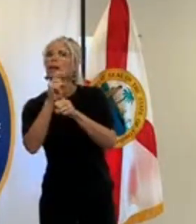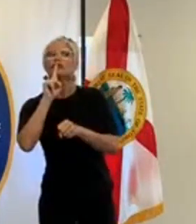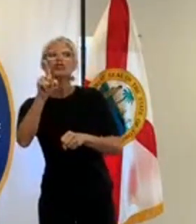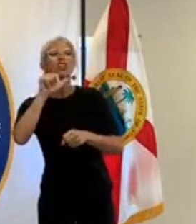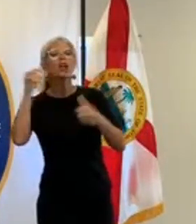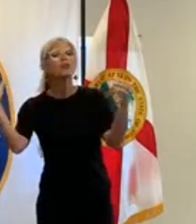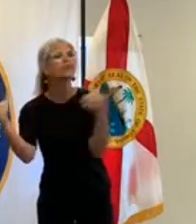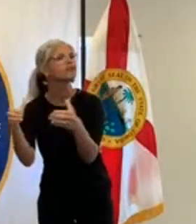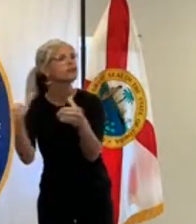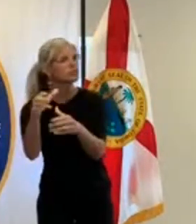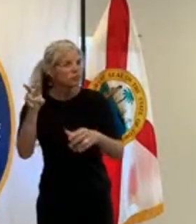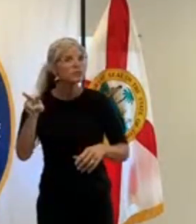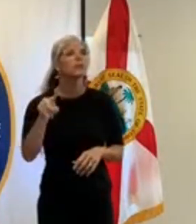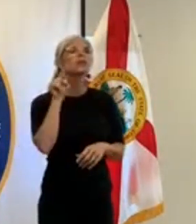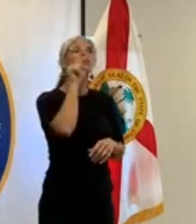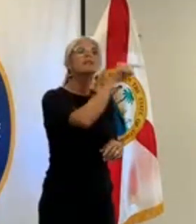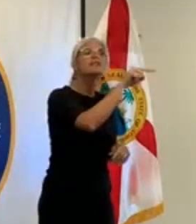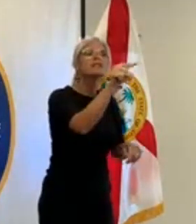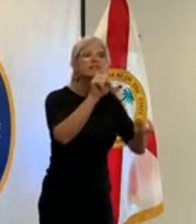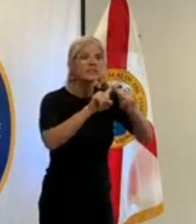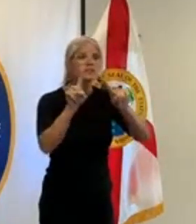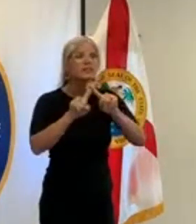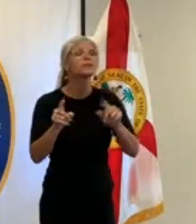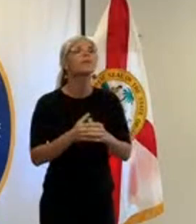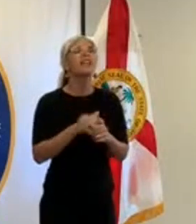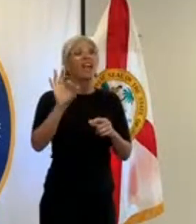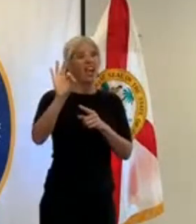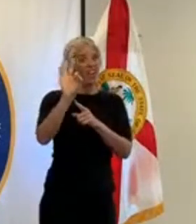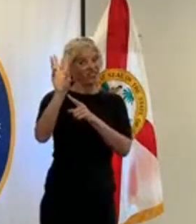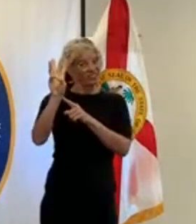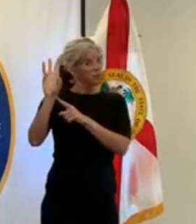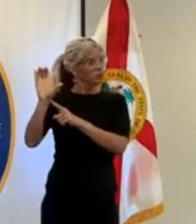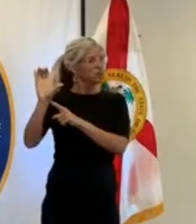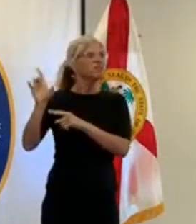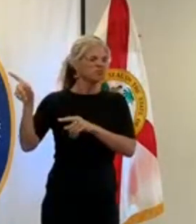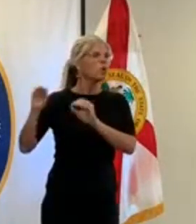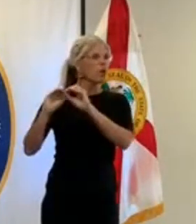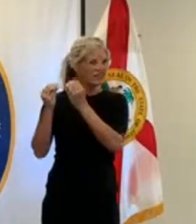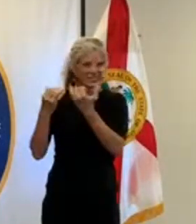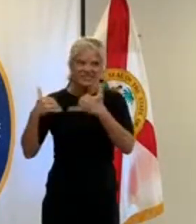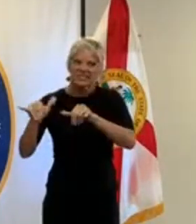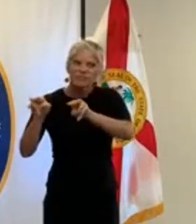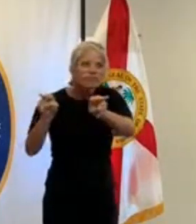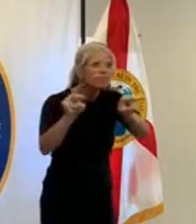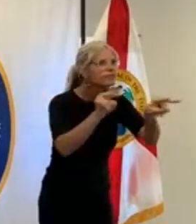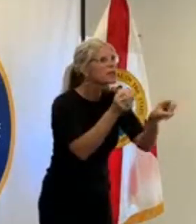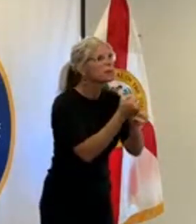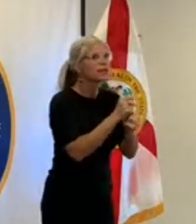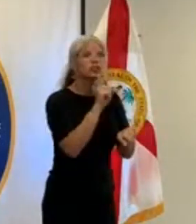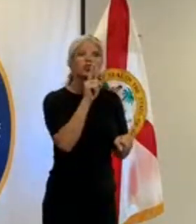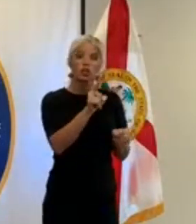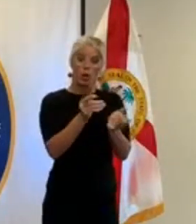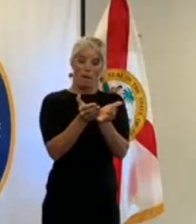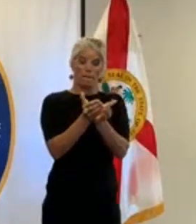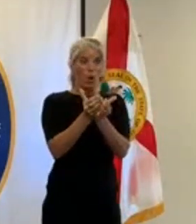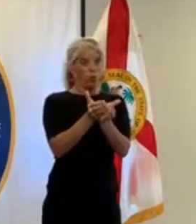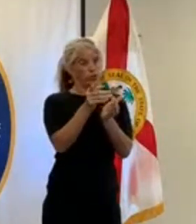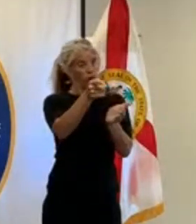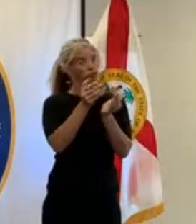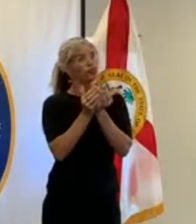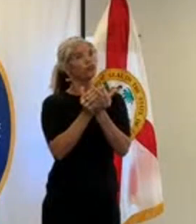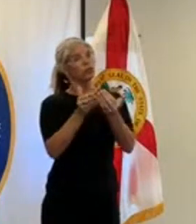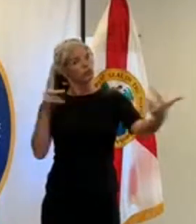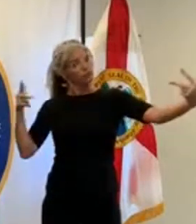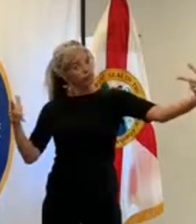fwc has been monitoring the waterways it's to make sure the boats are keeping those 50 foot the 50 foot distances with boats